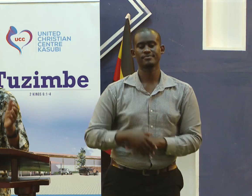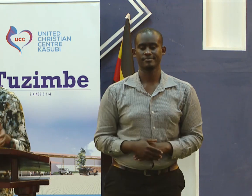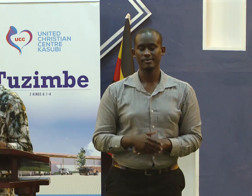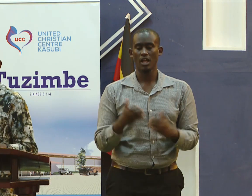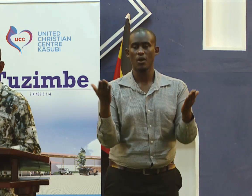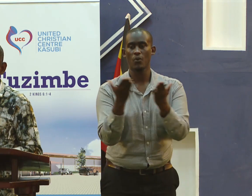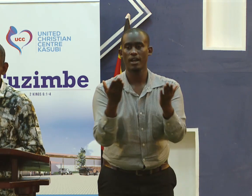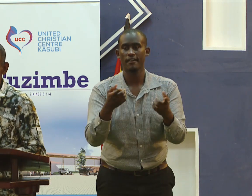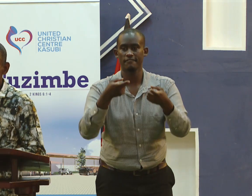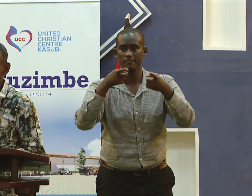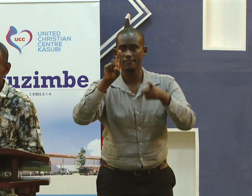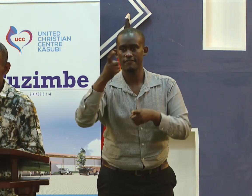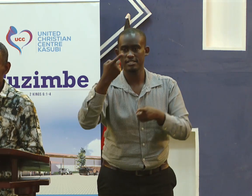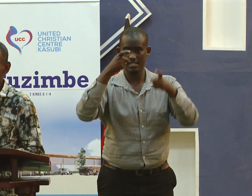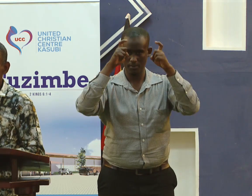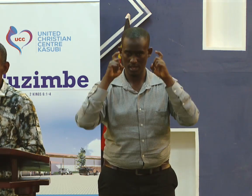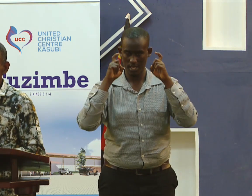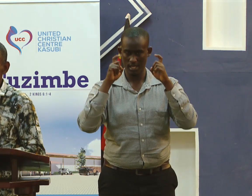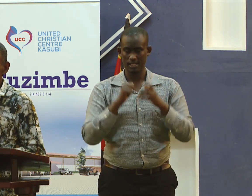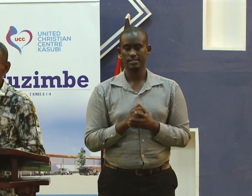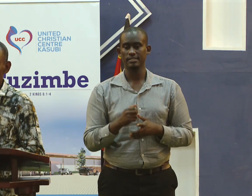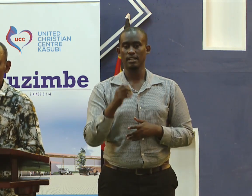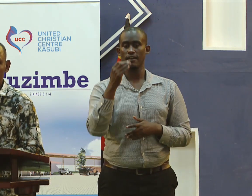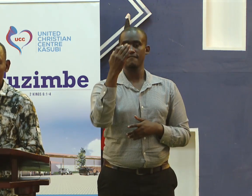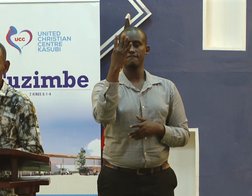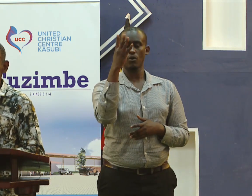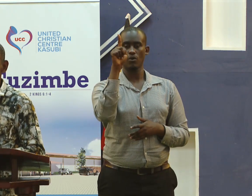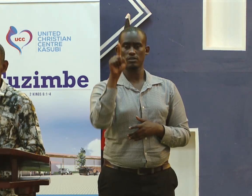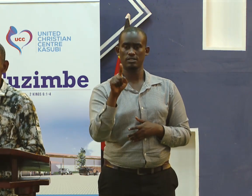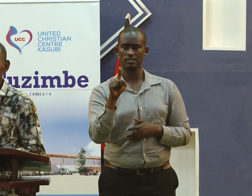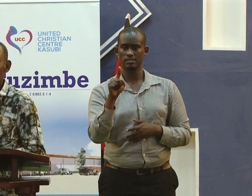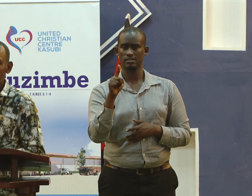being taught. In the book of 1 Timothy chapter 4